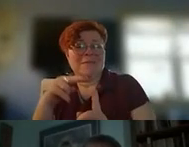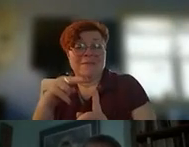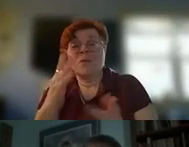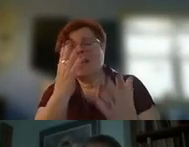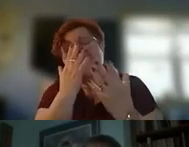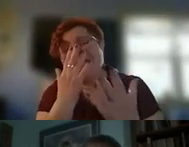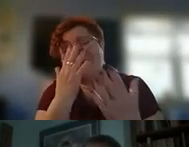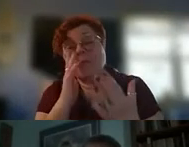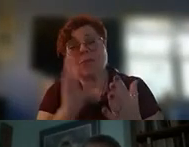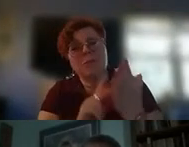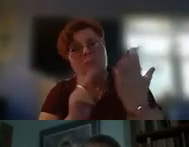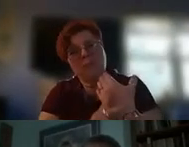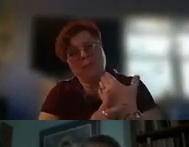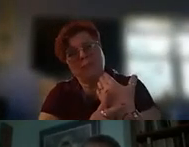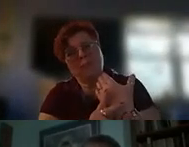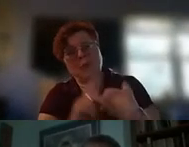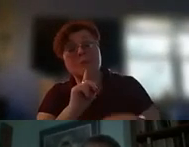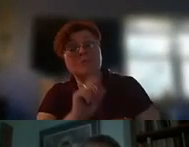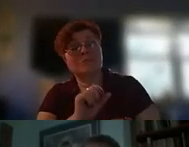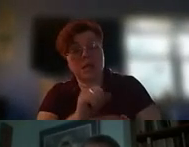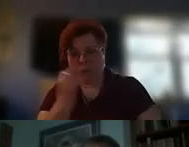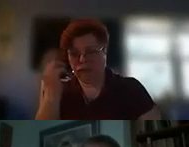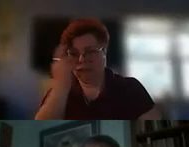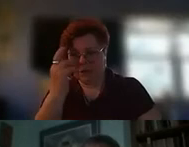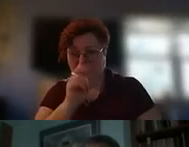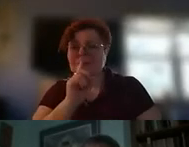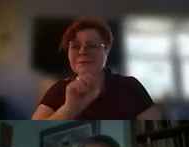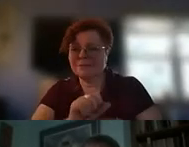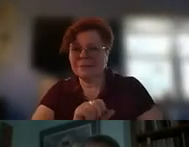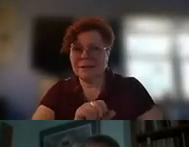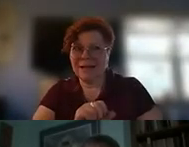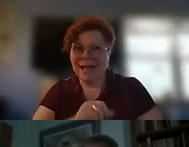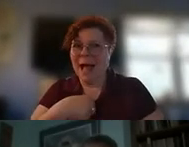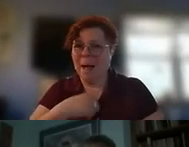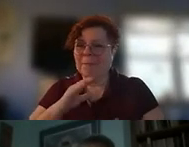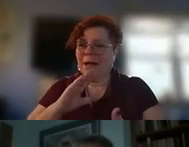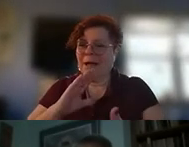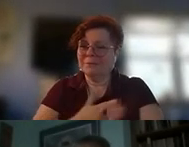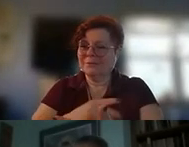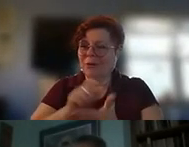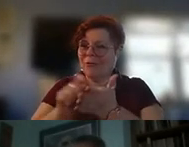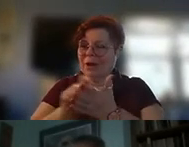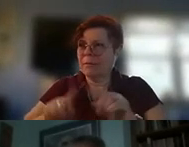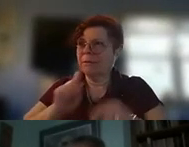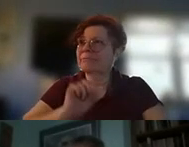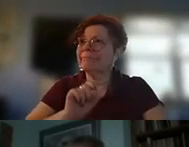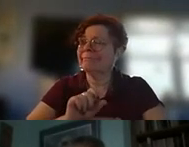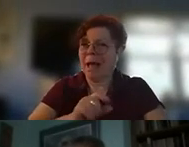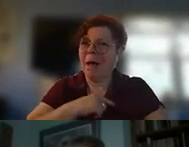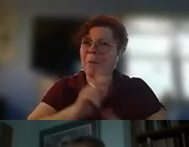program because i i realized that i really am a poet and i write my words thinking i'm going to put them to music or maybe